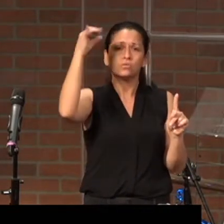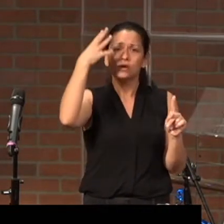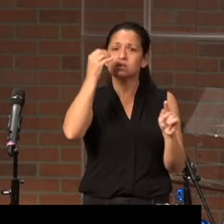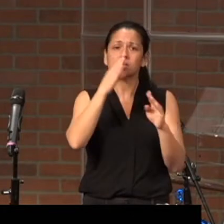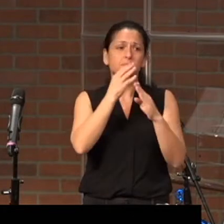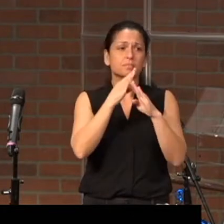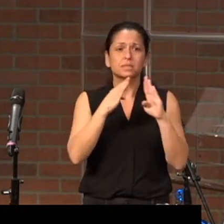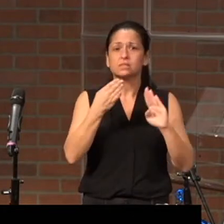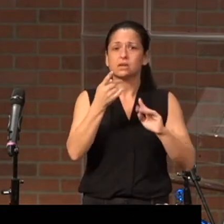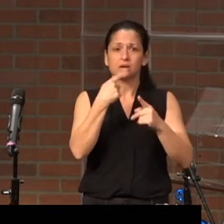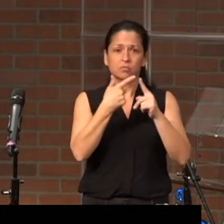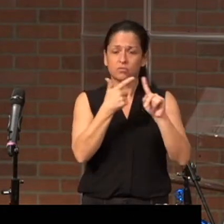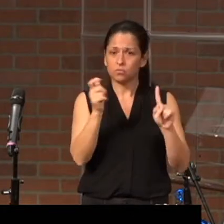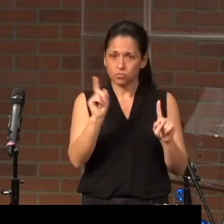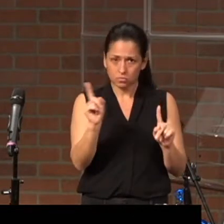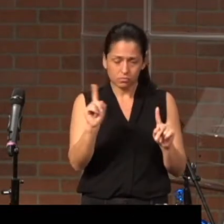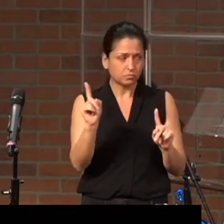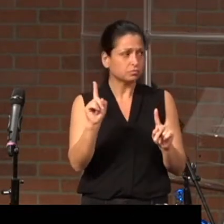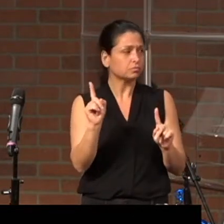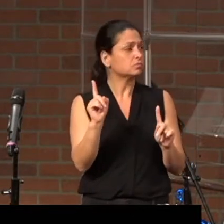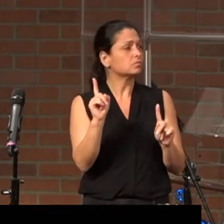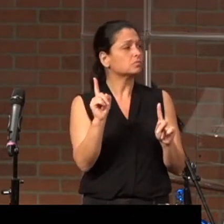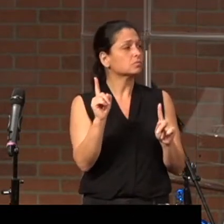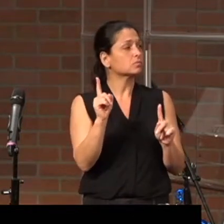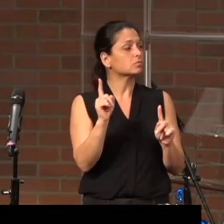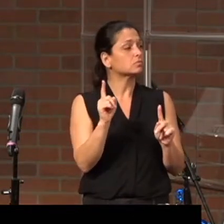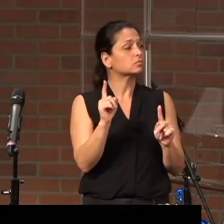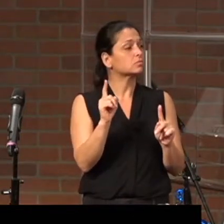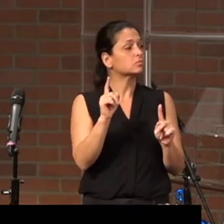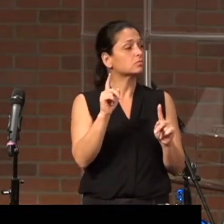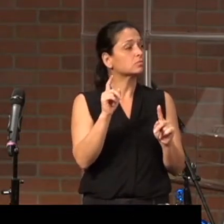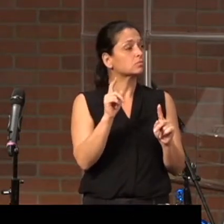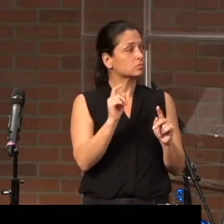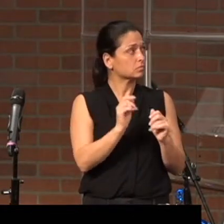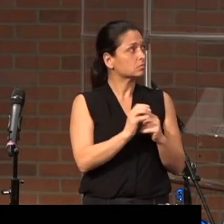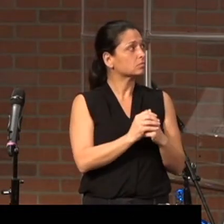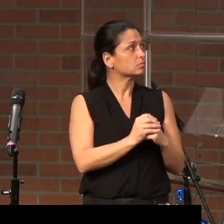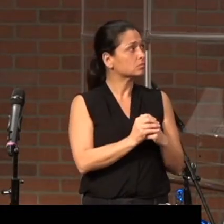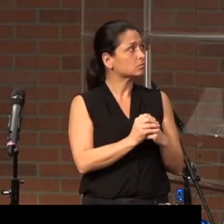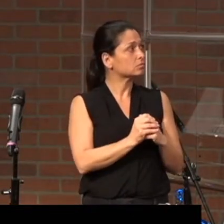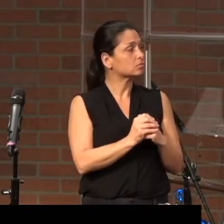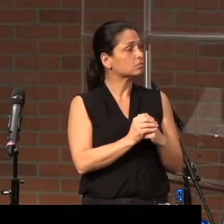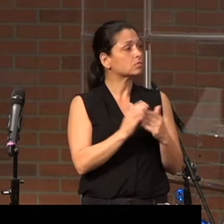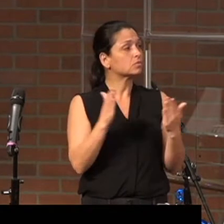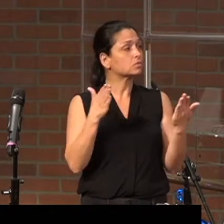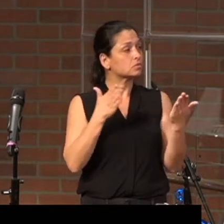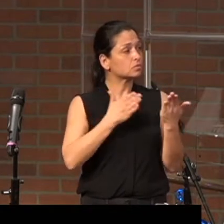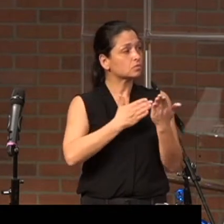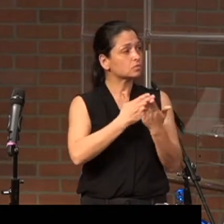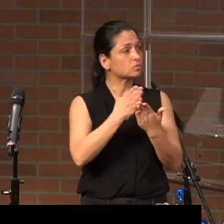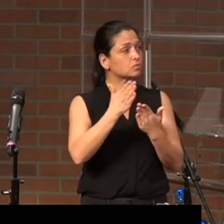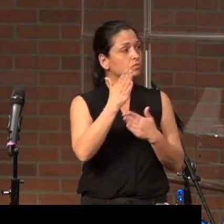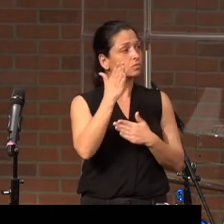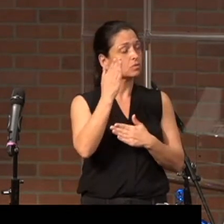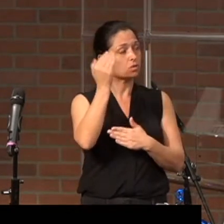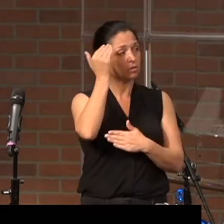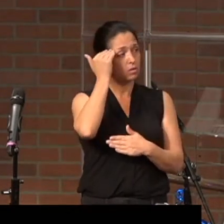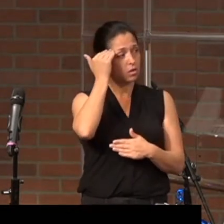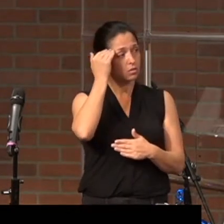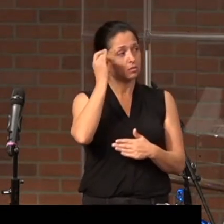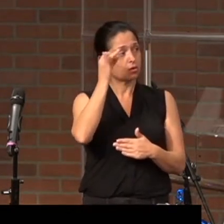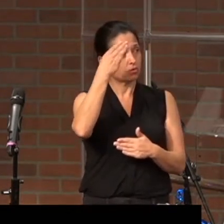peace come from? It comes, second half of verse two, through the knowledge